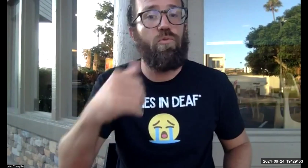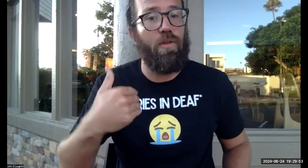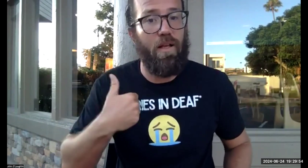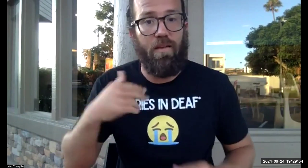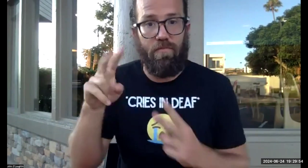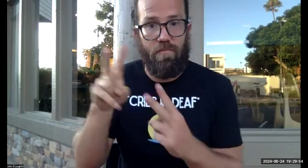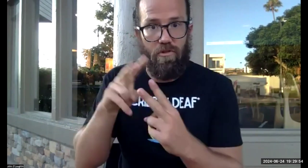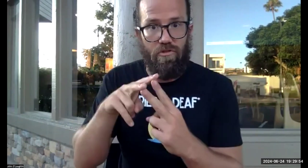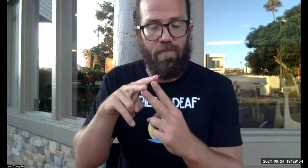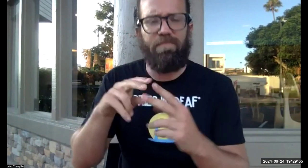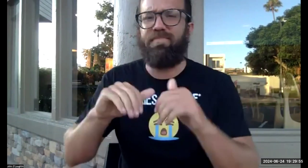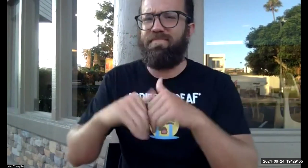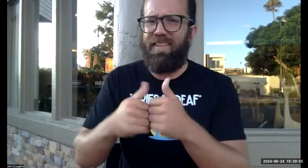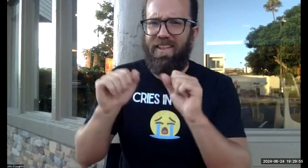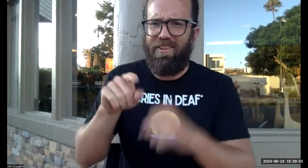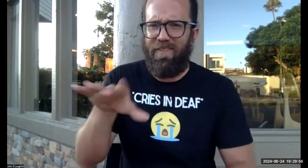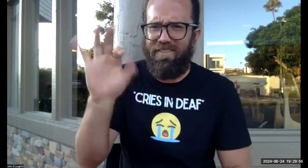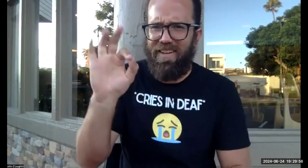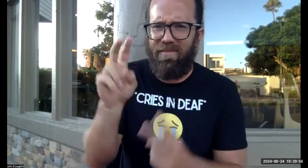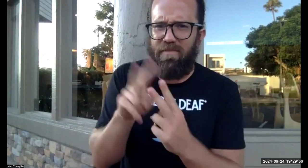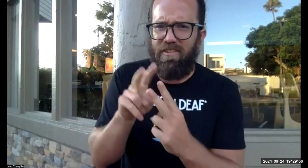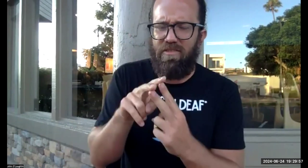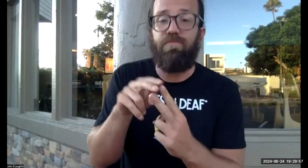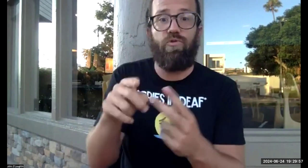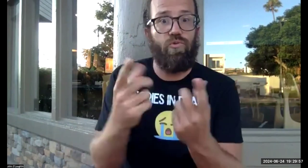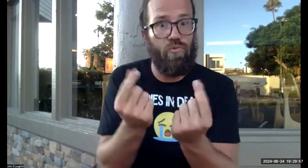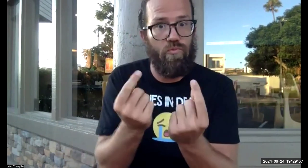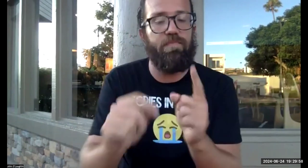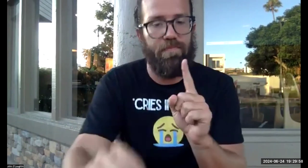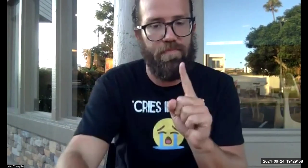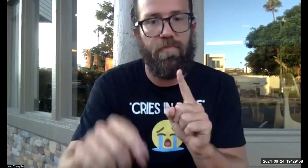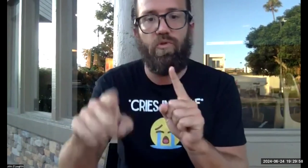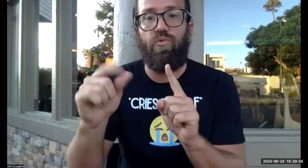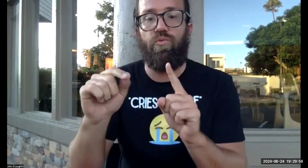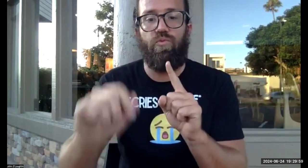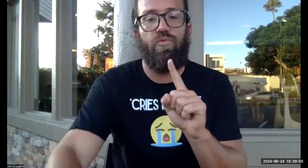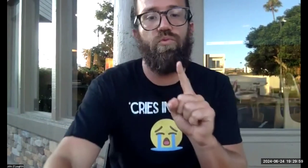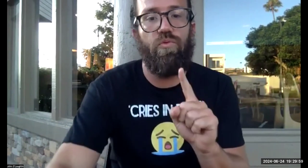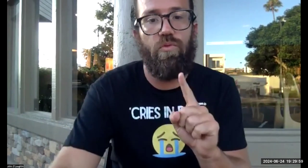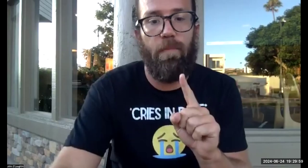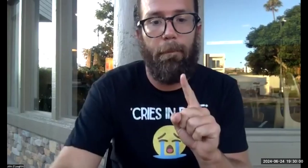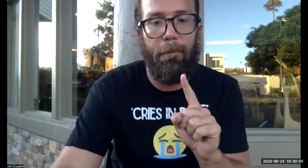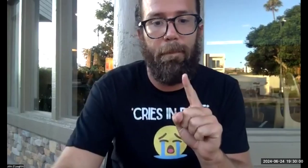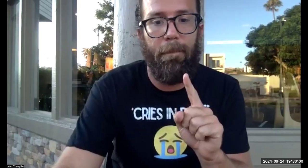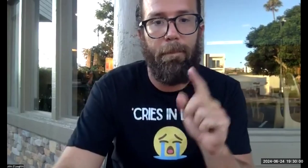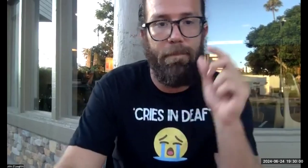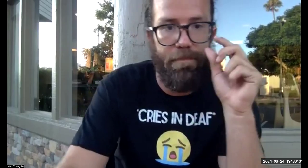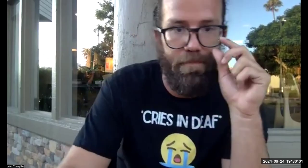forget, if you don't have a partner for the Zoom partner, there's a way in which you can find a partner. You